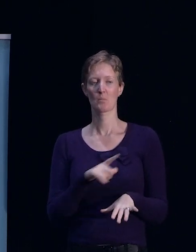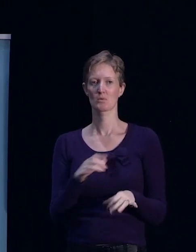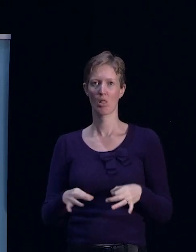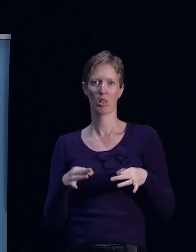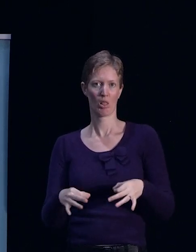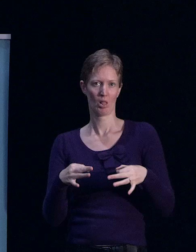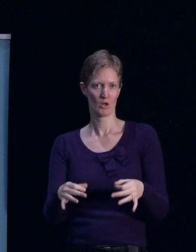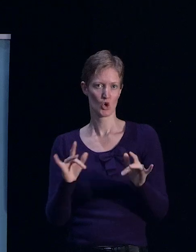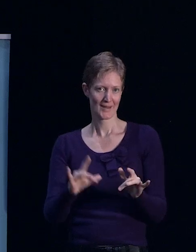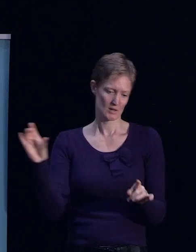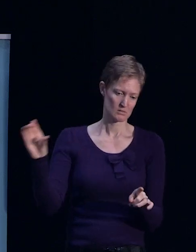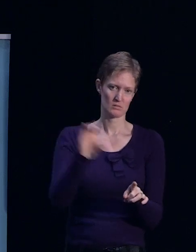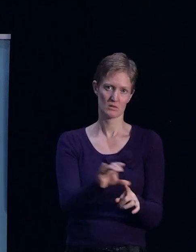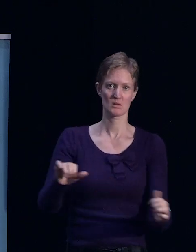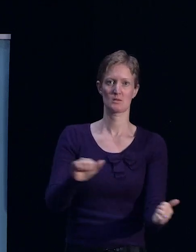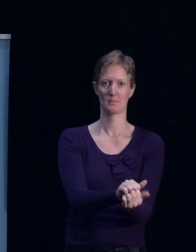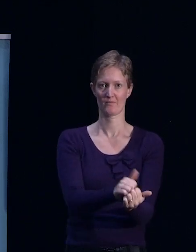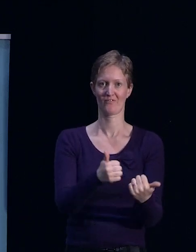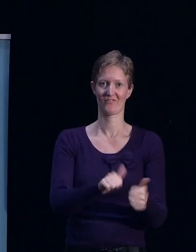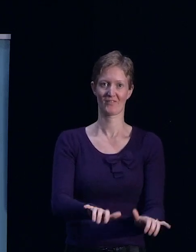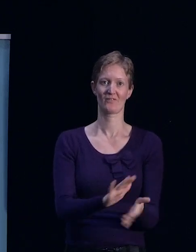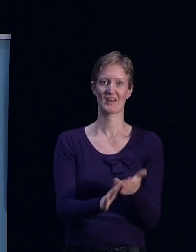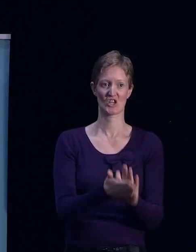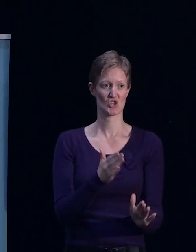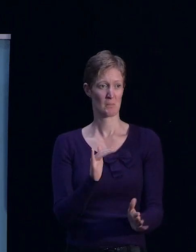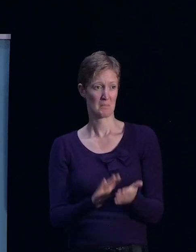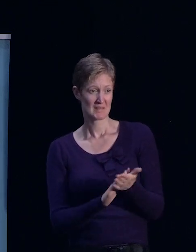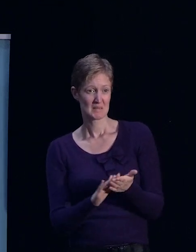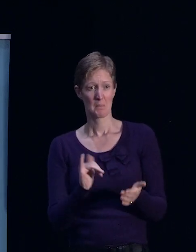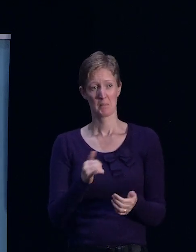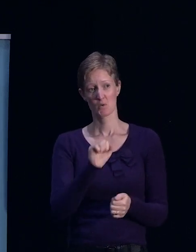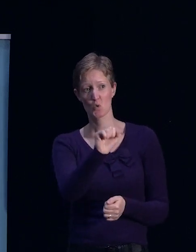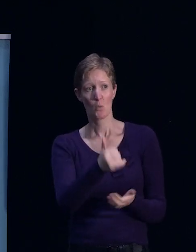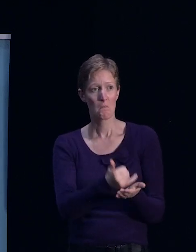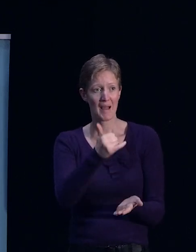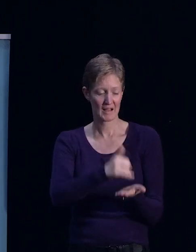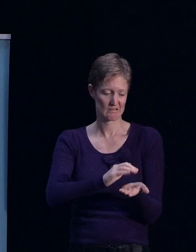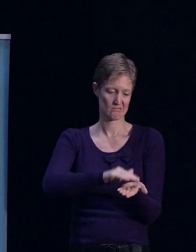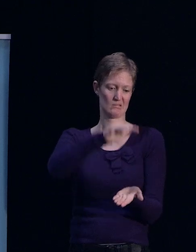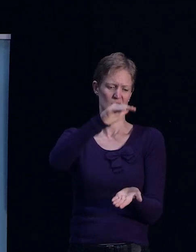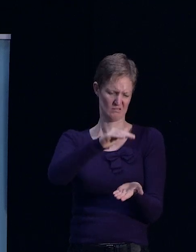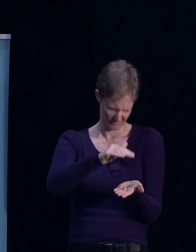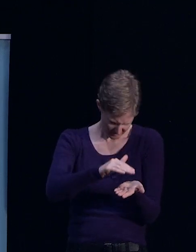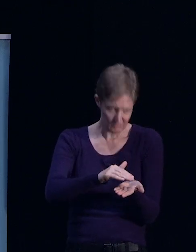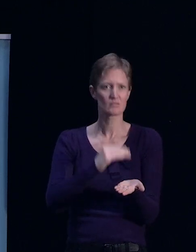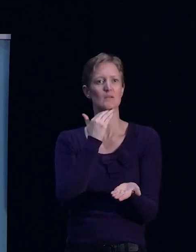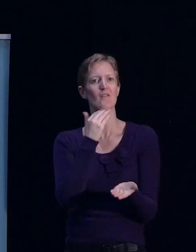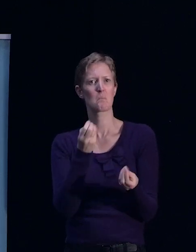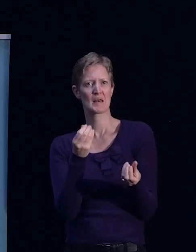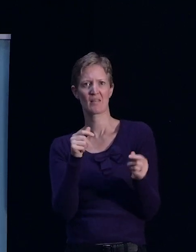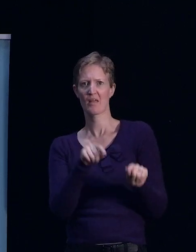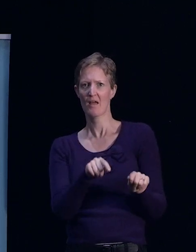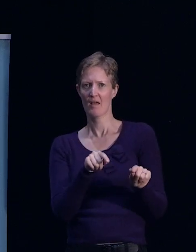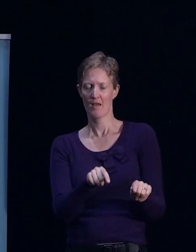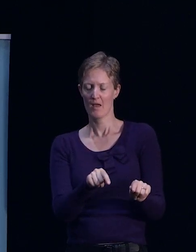means that you may not have enough money in your account or you're worried about things. In terms of when the bank